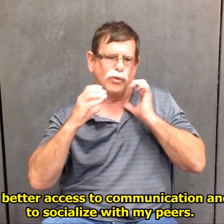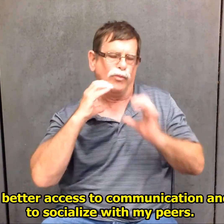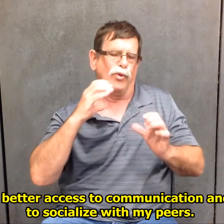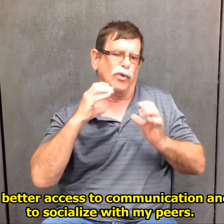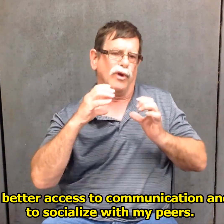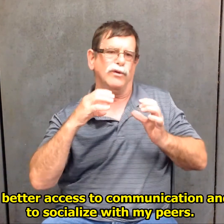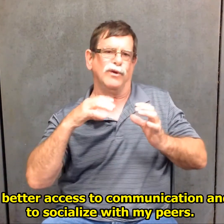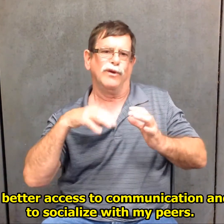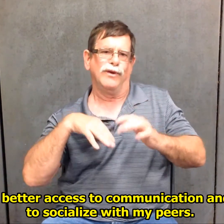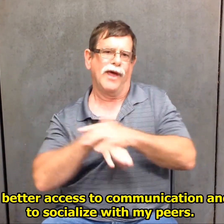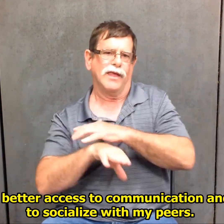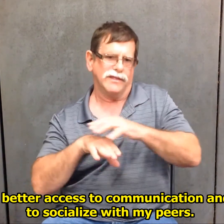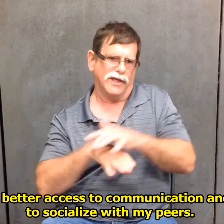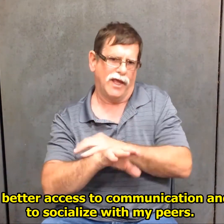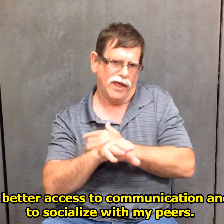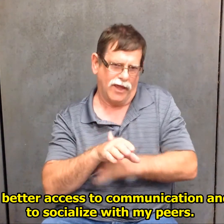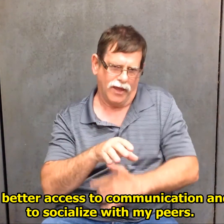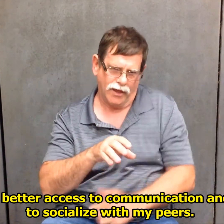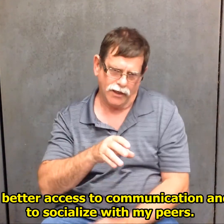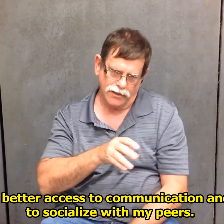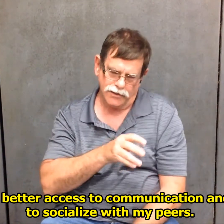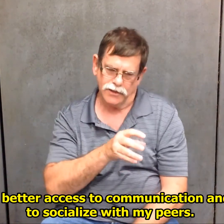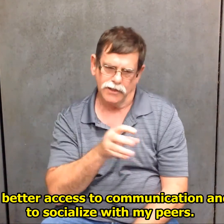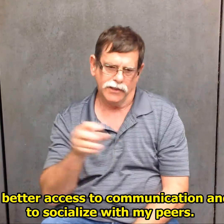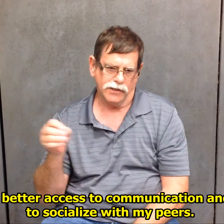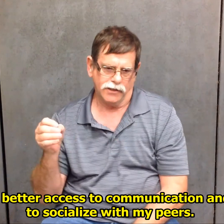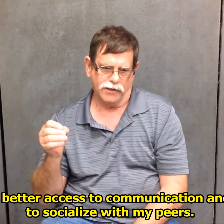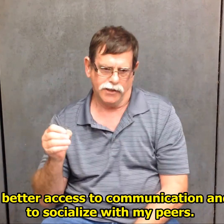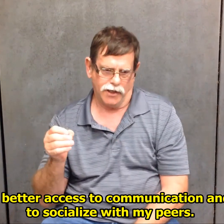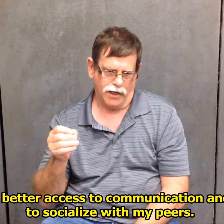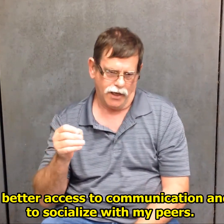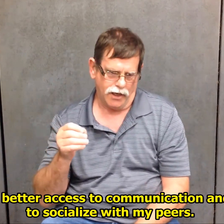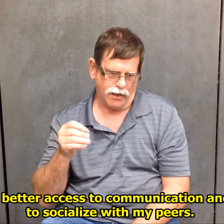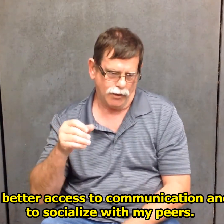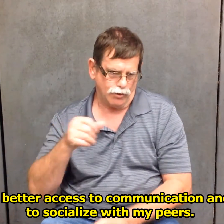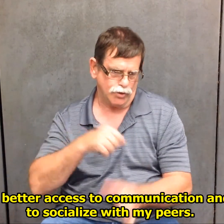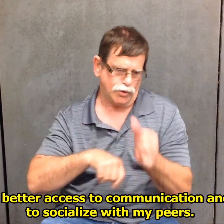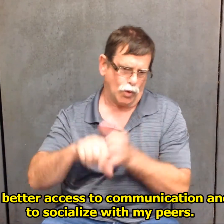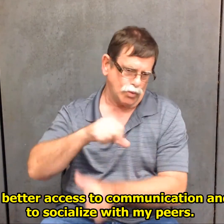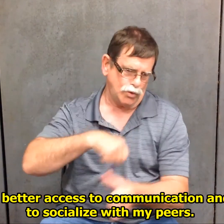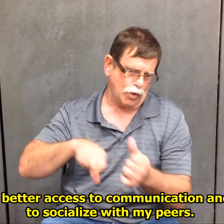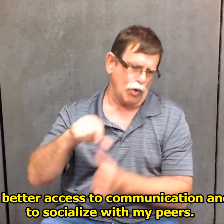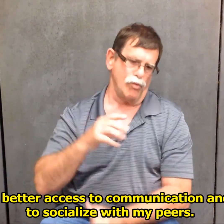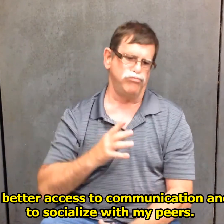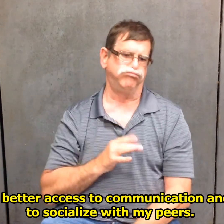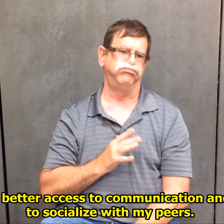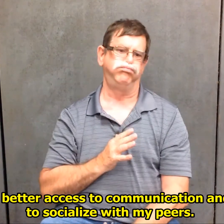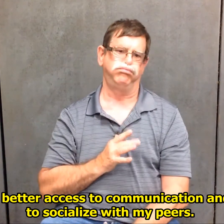communication and I was able to socialize with my peers.